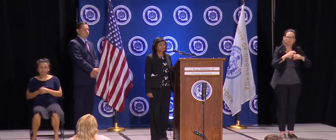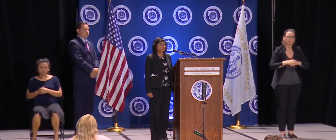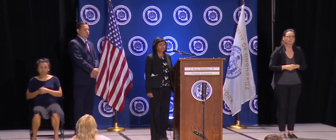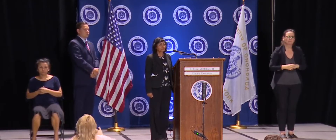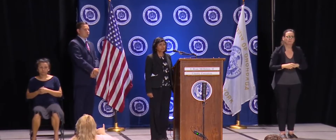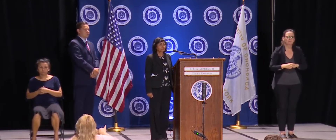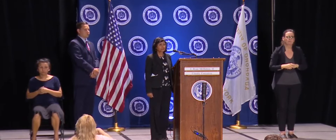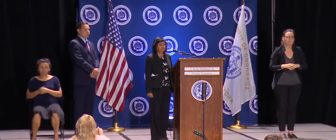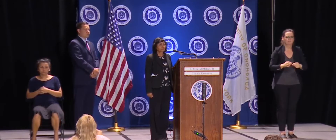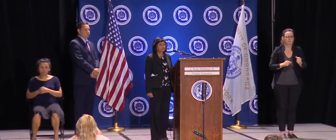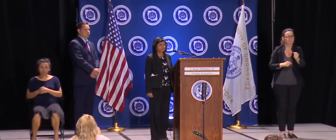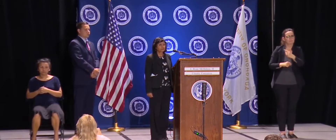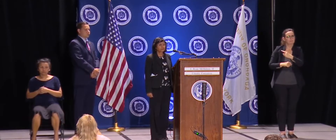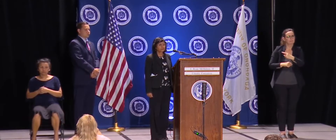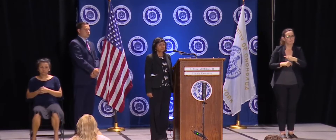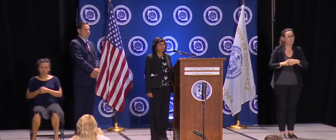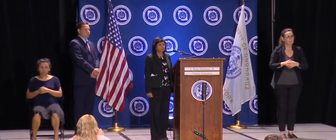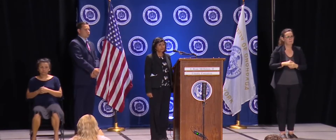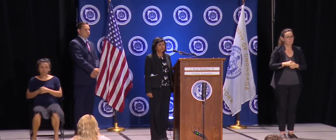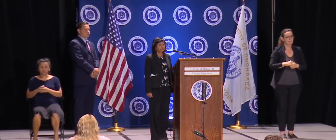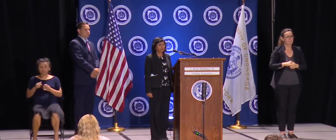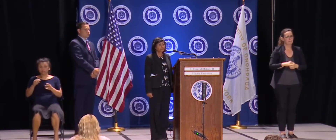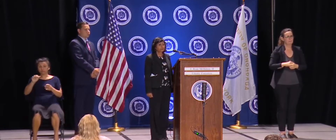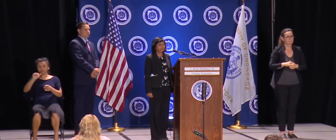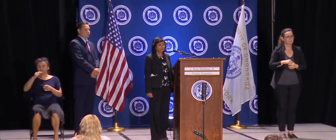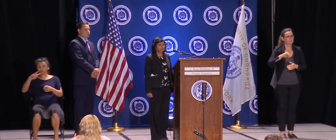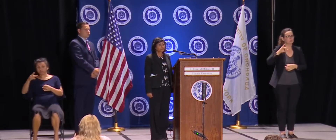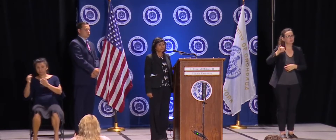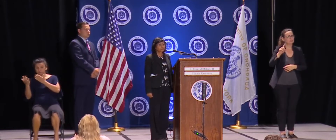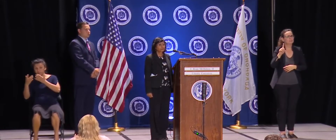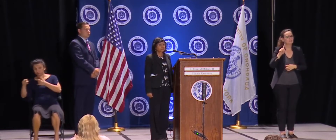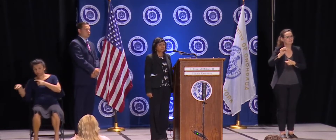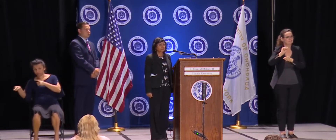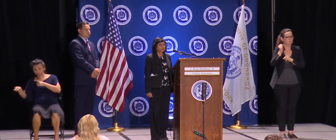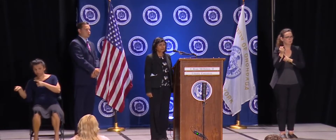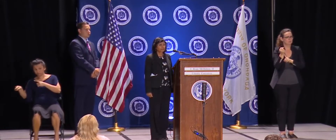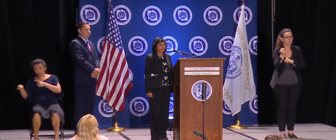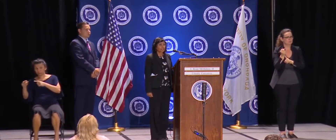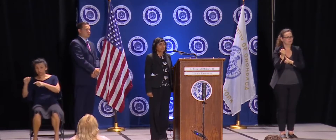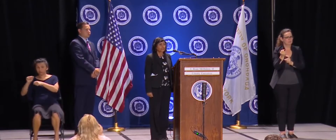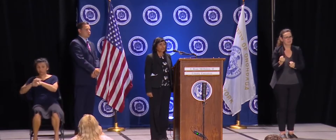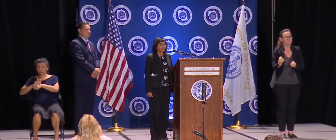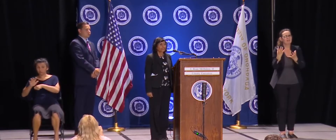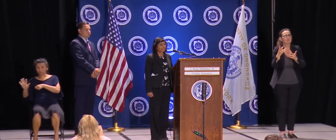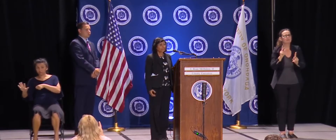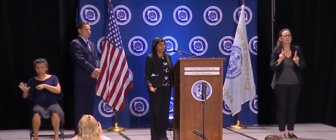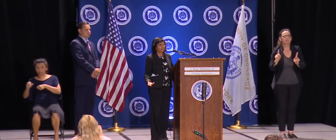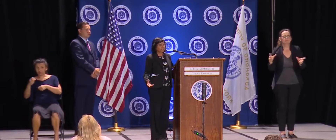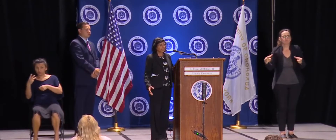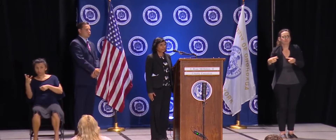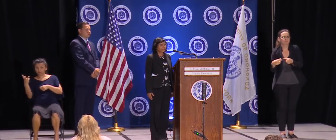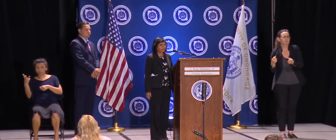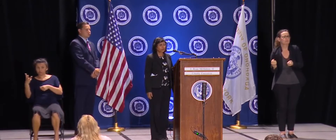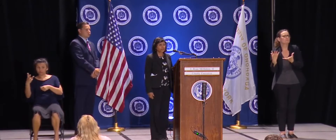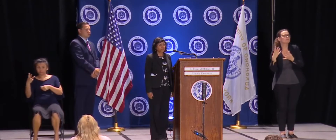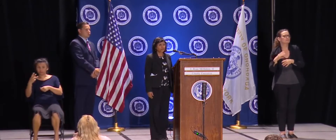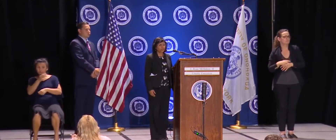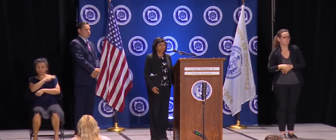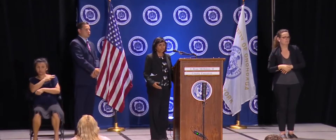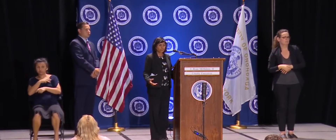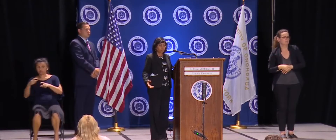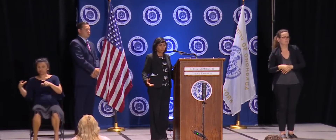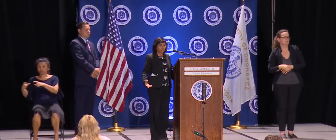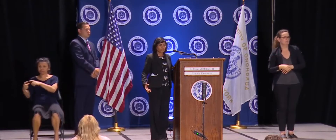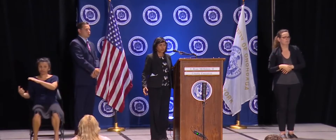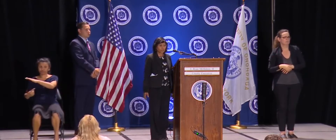um, case as well. Do you know how many people are in quarantine now because of that case? So in general, um, we do